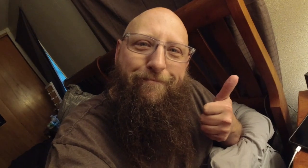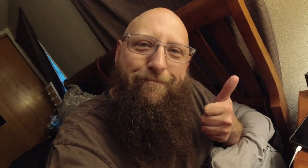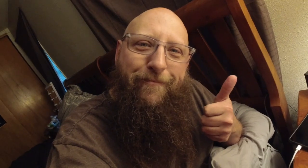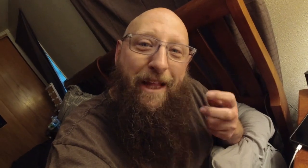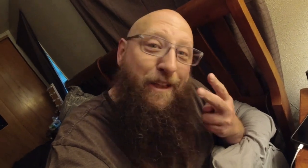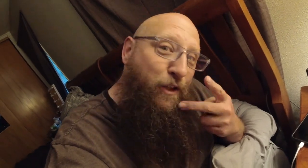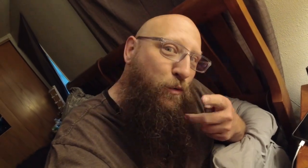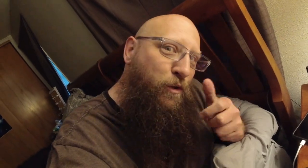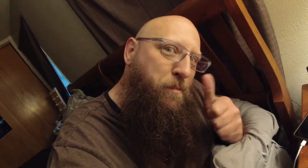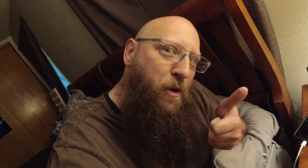did you smile